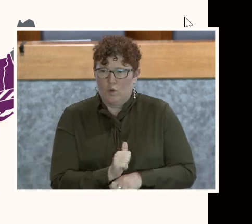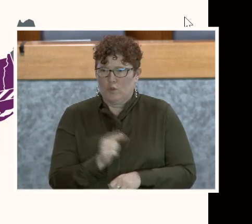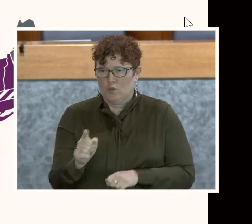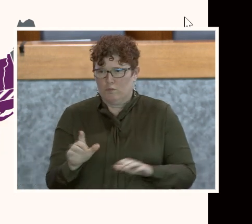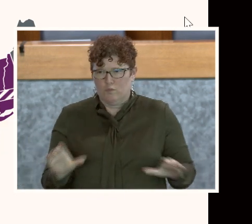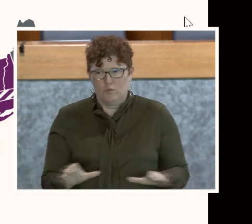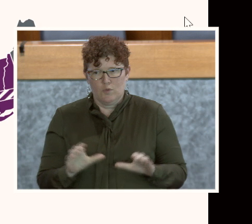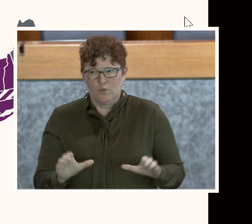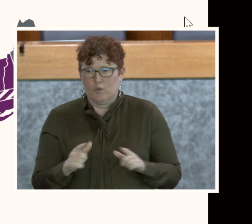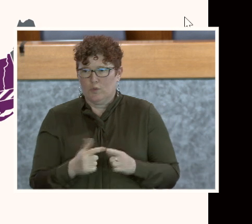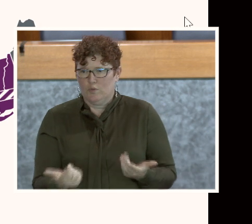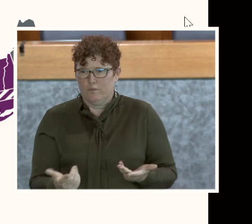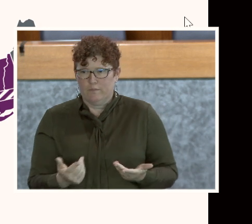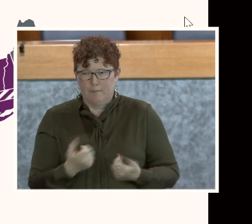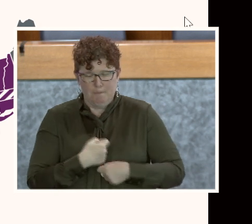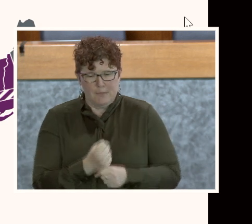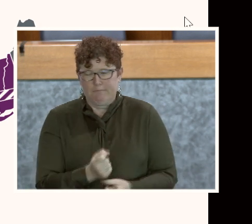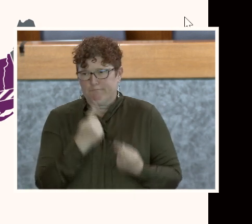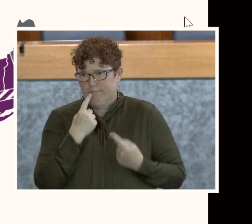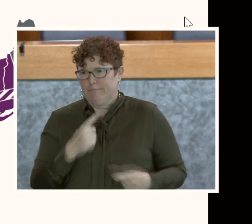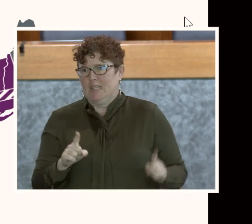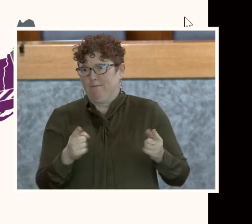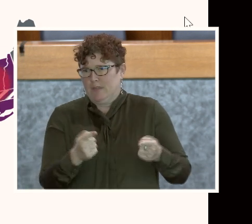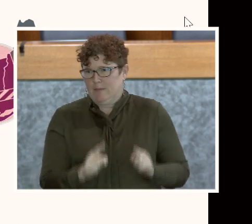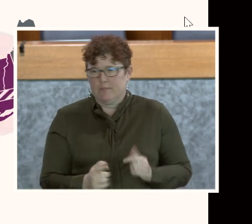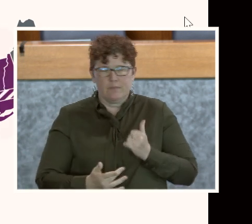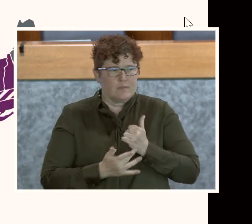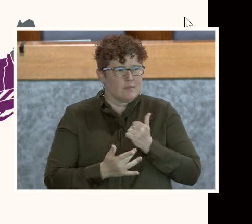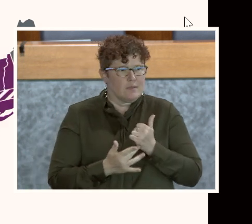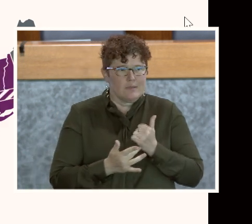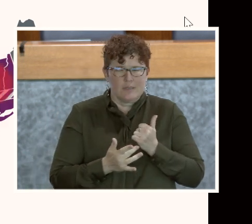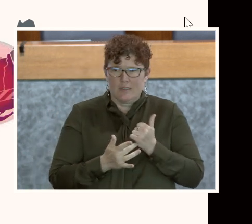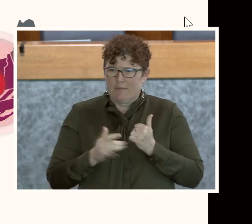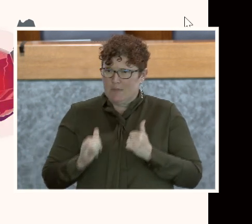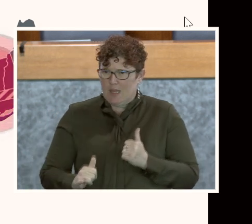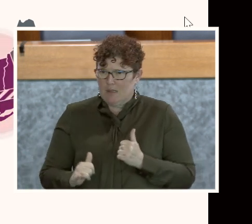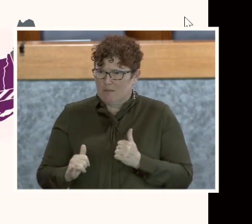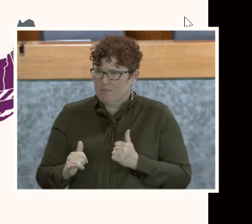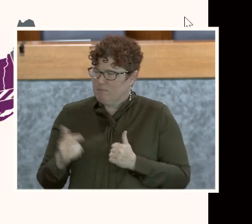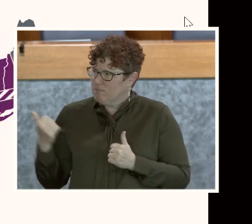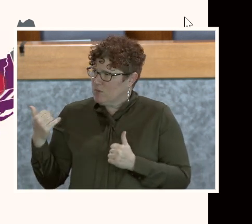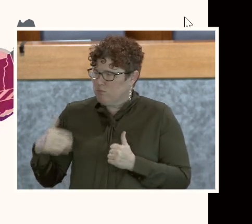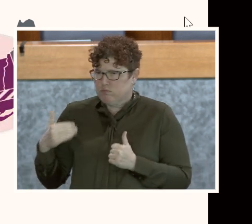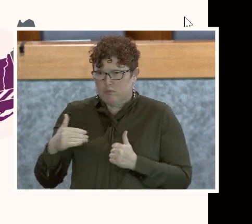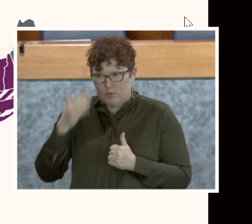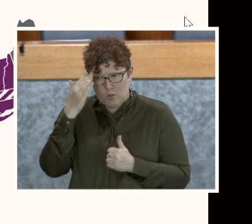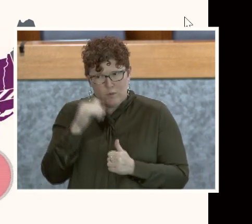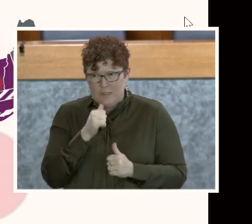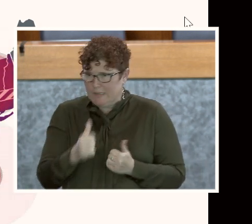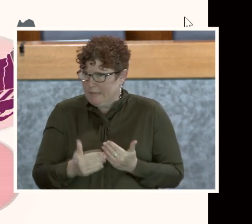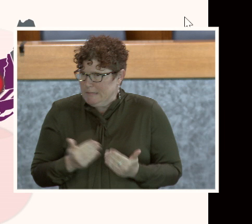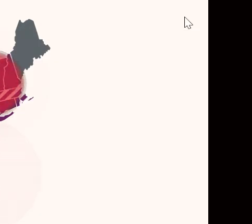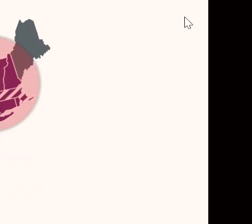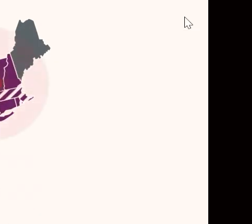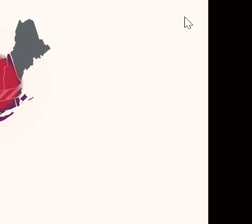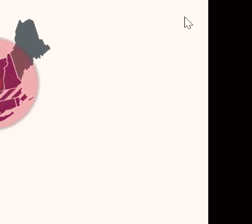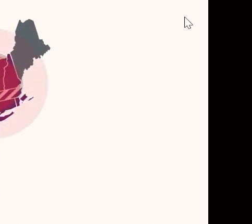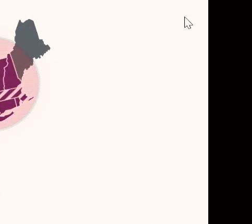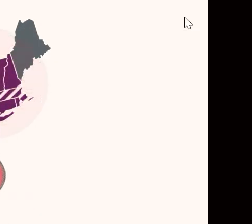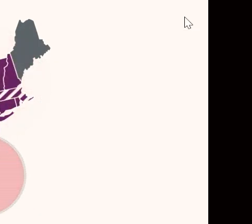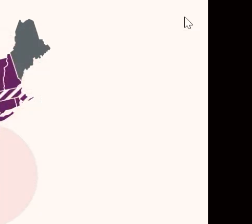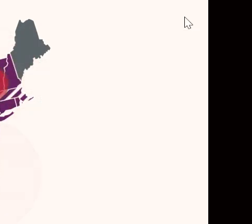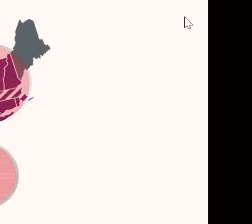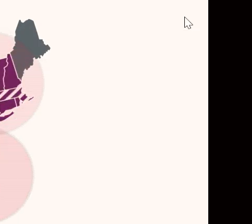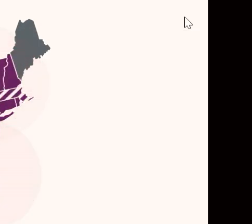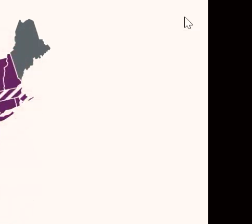did to bring this across the finish line. The technology interface is not a simple thing. And it took a huge team